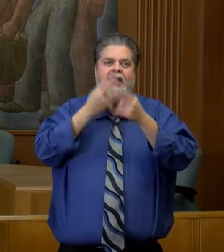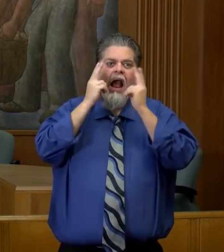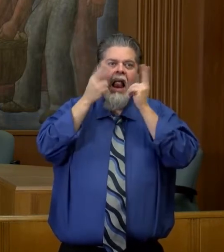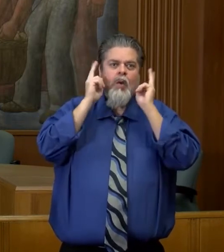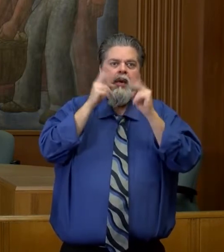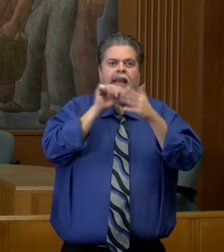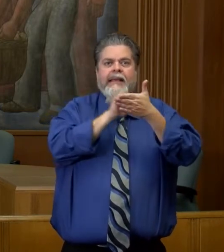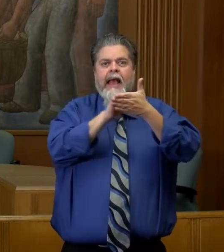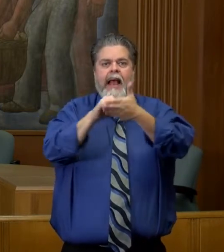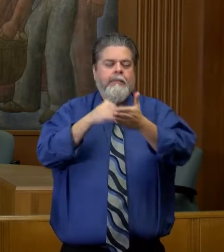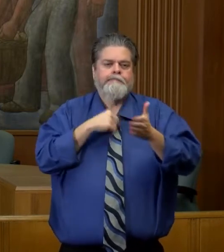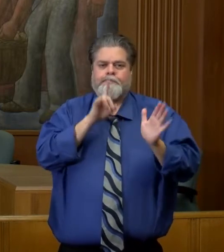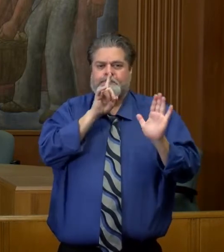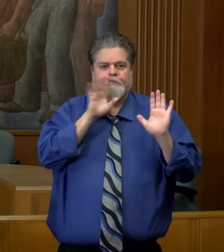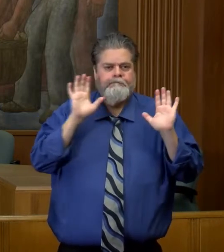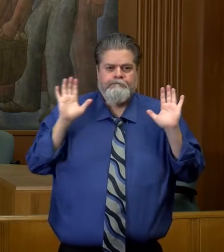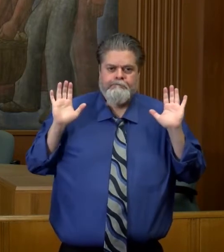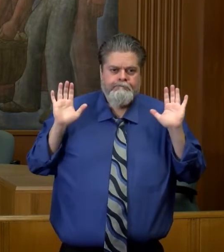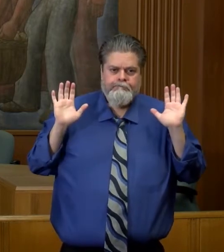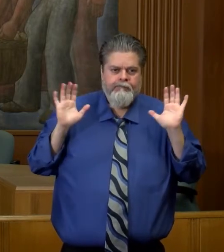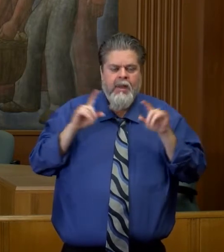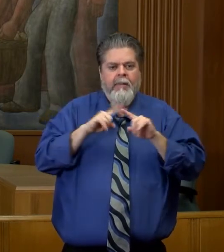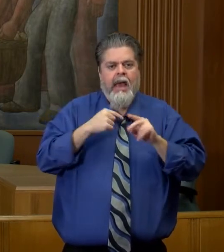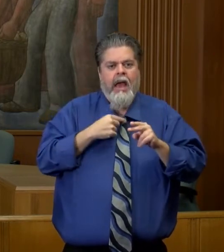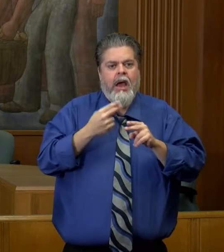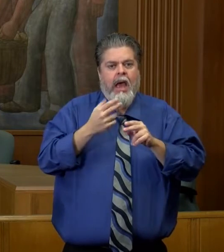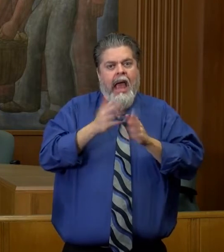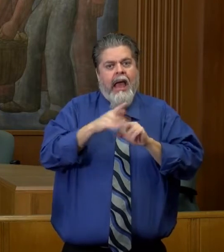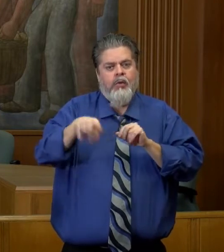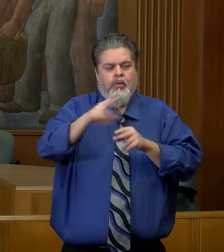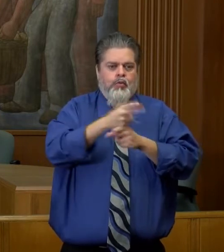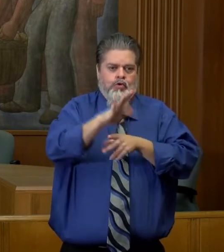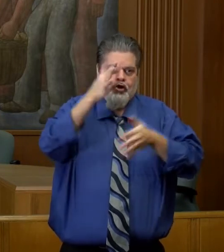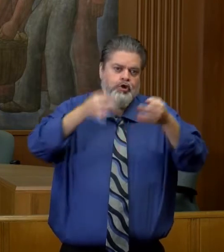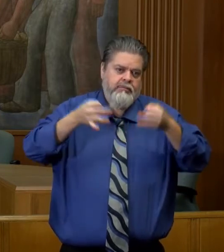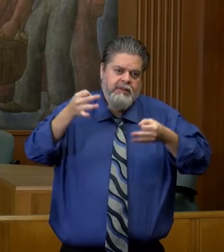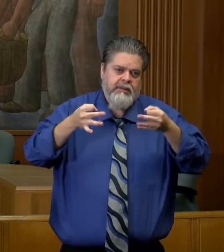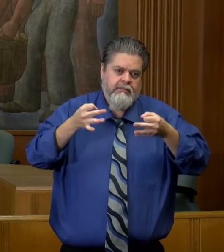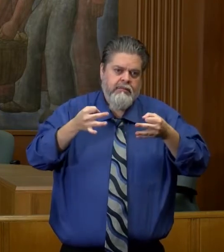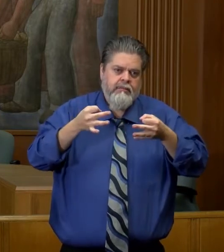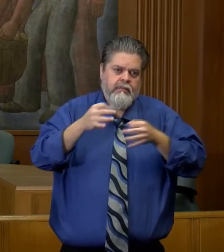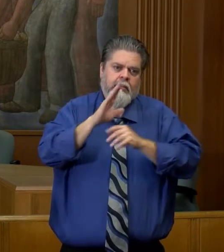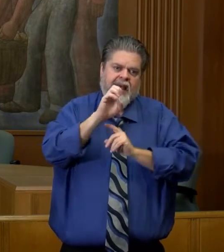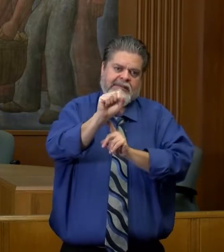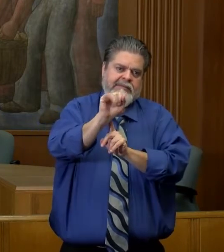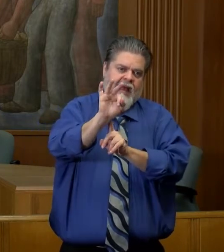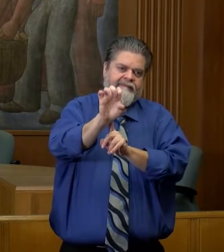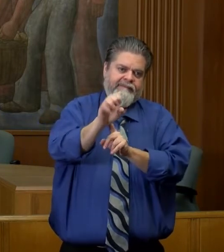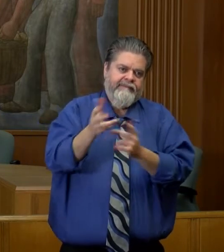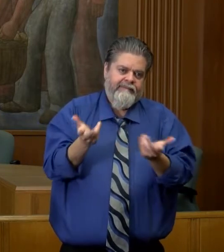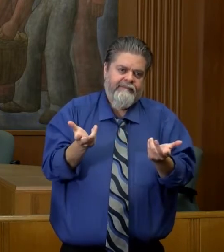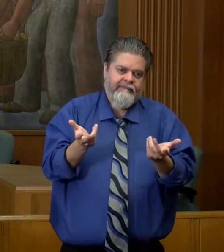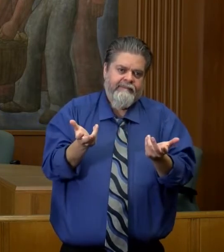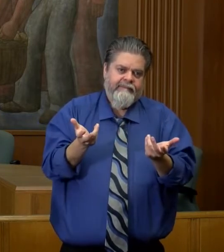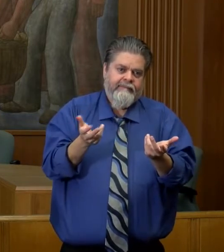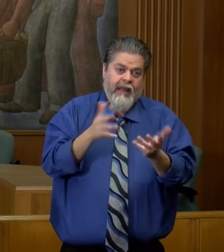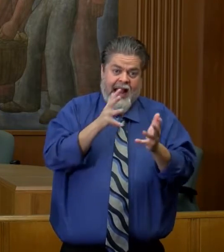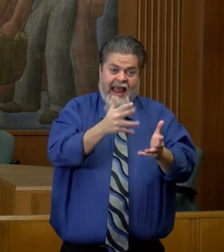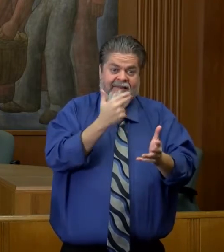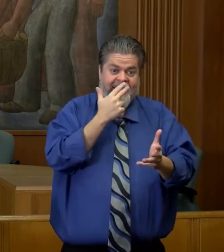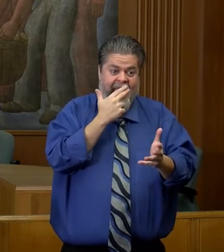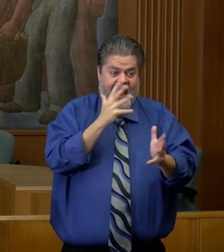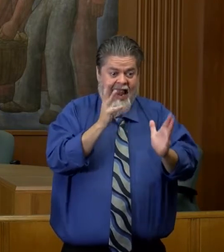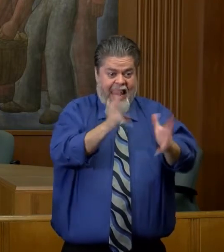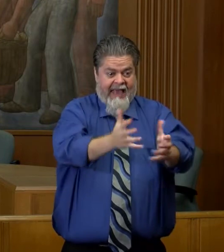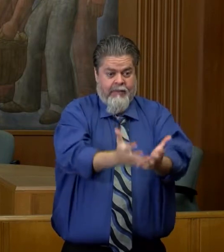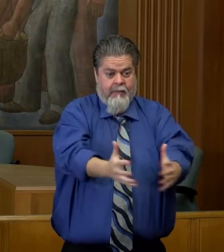any mandates about that. I will ask that, I guess, people do that safely. There's a lot of different ways to do that, whether you just leave your candy out